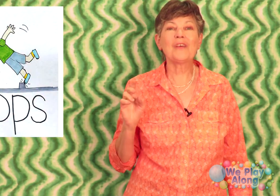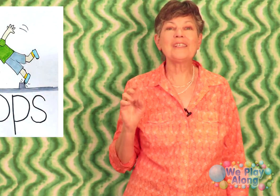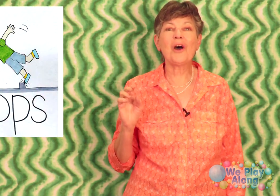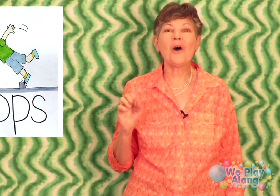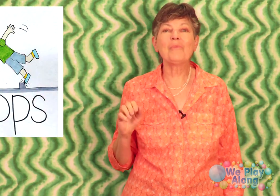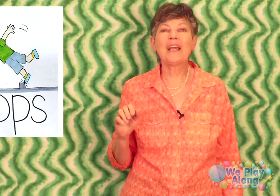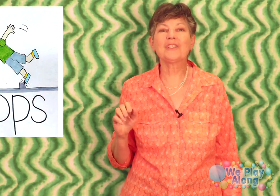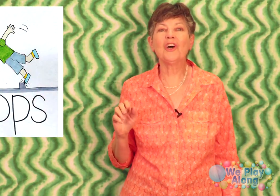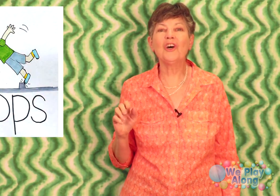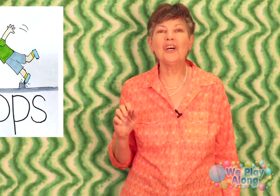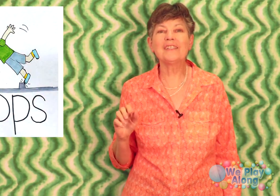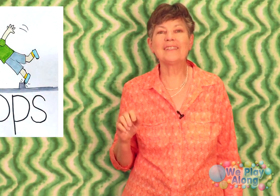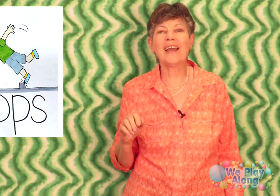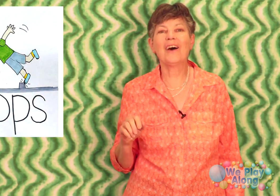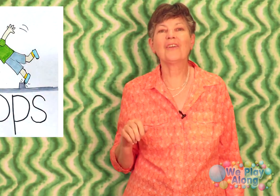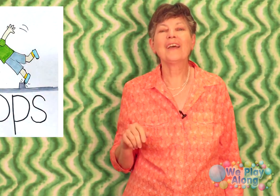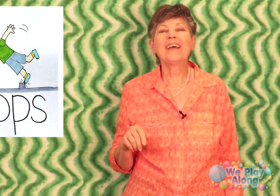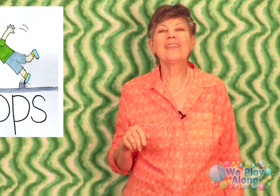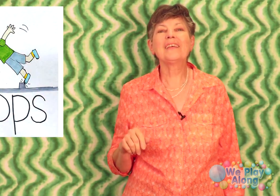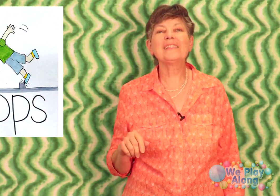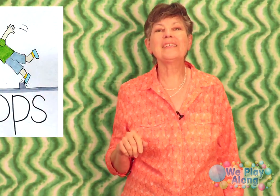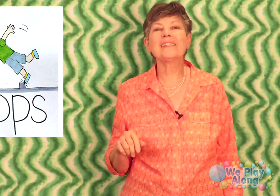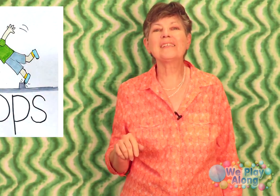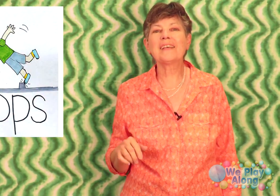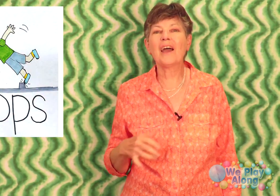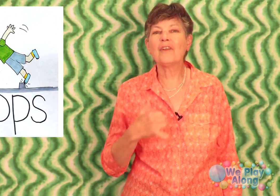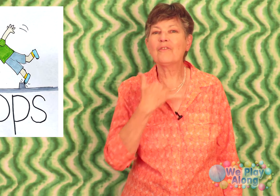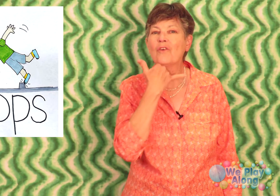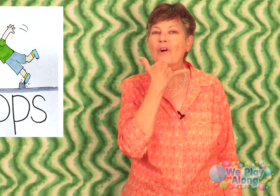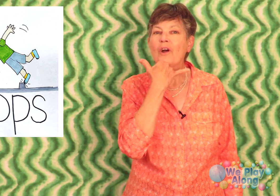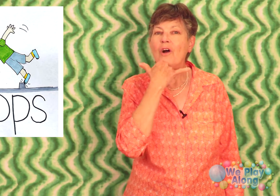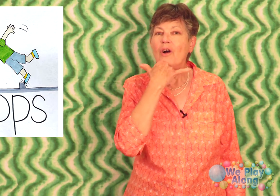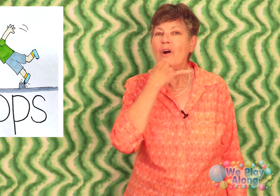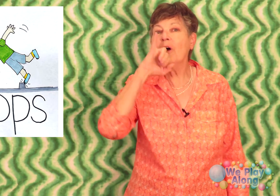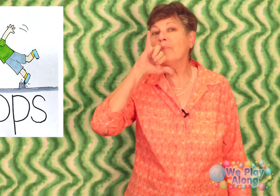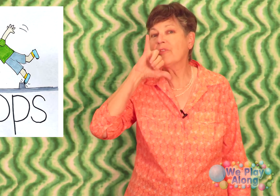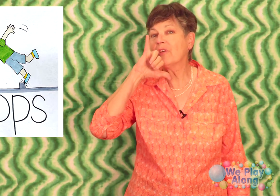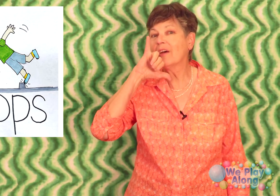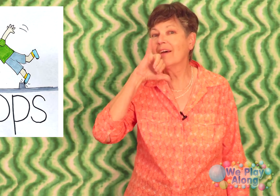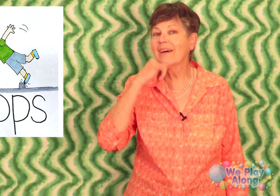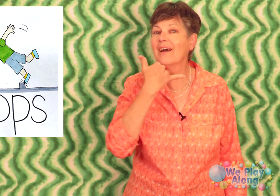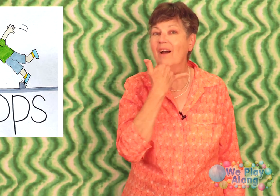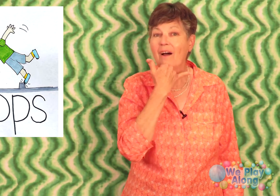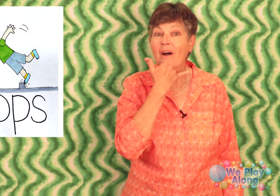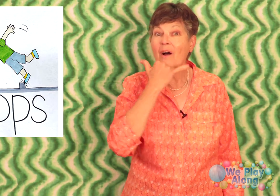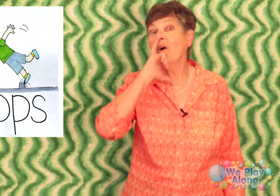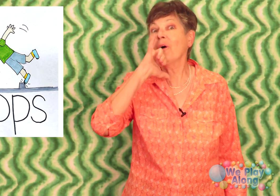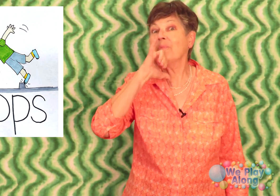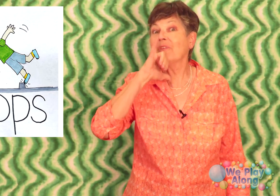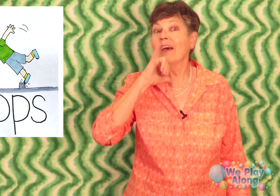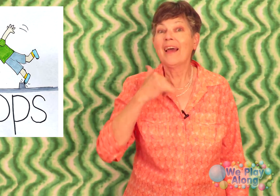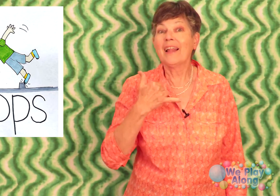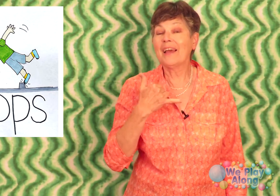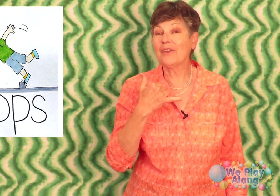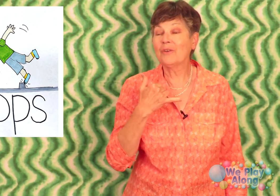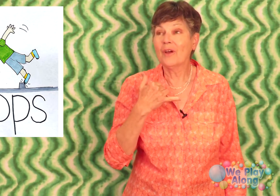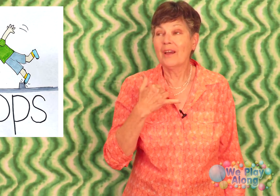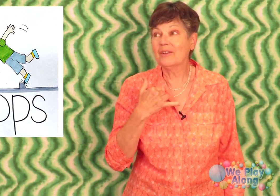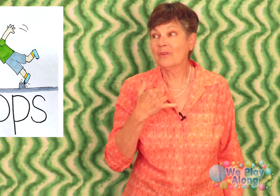this O makes a sound this is a sign for oops oops like you you